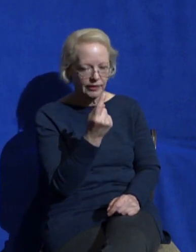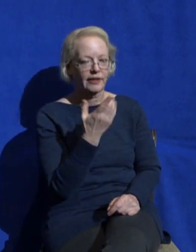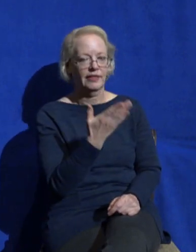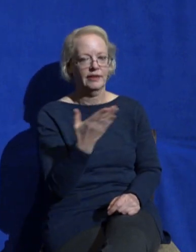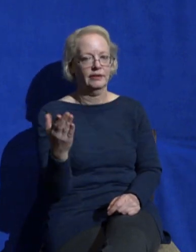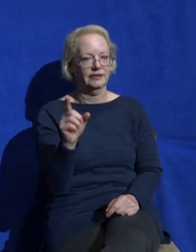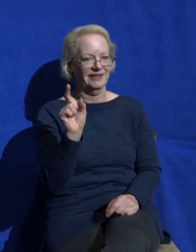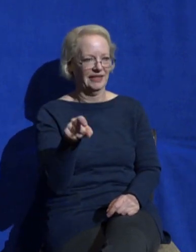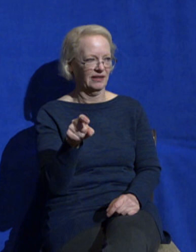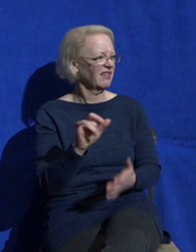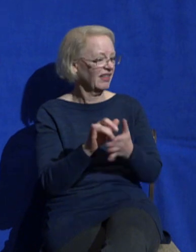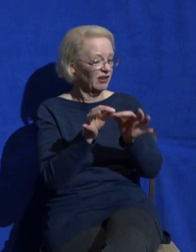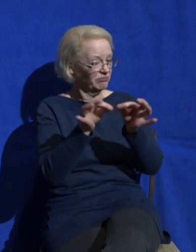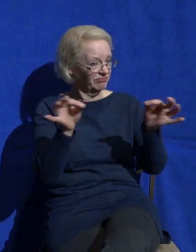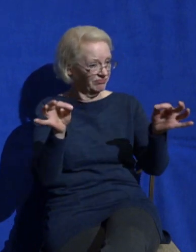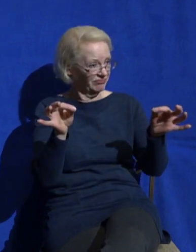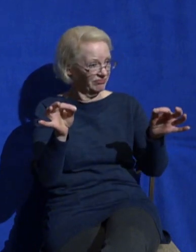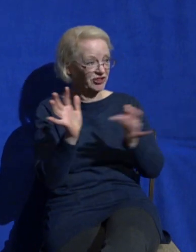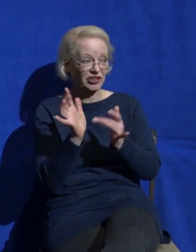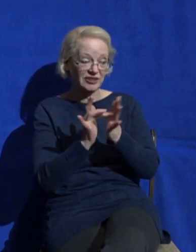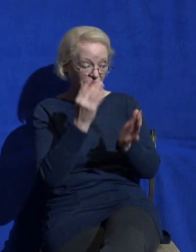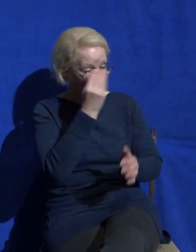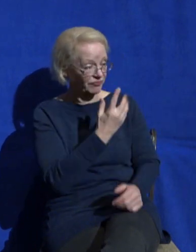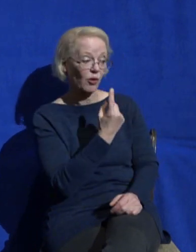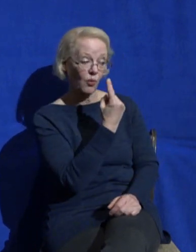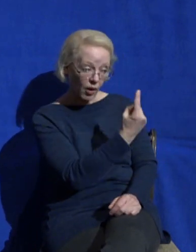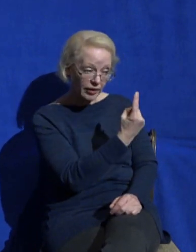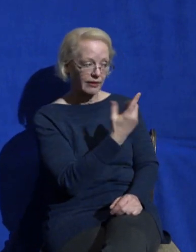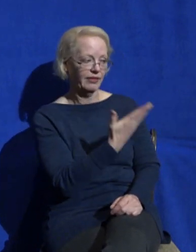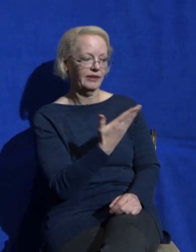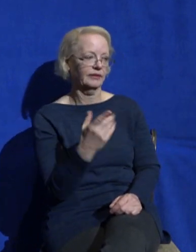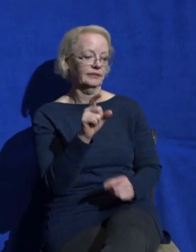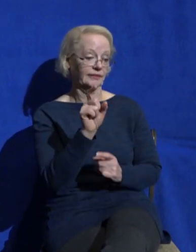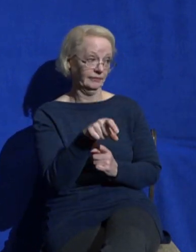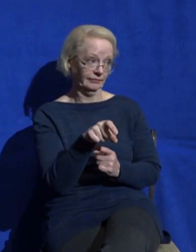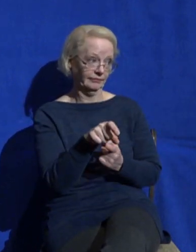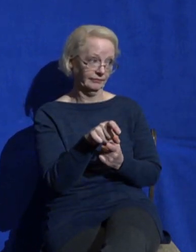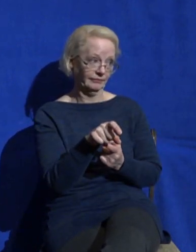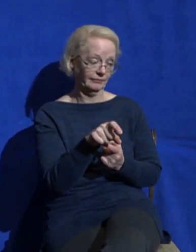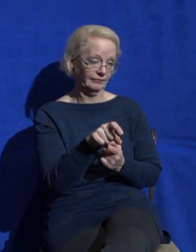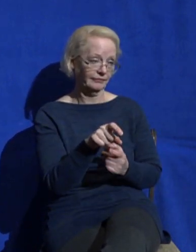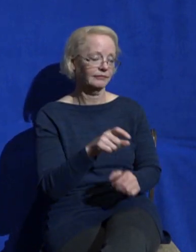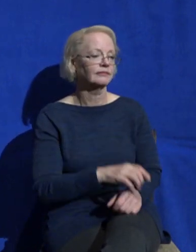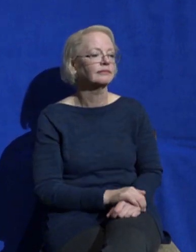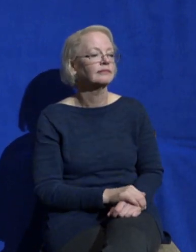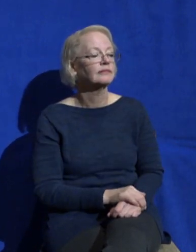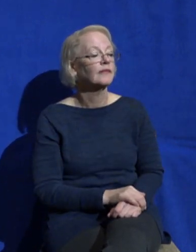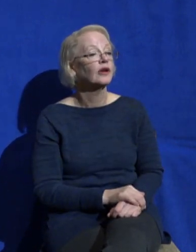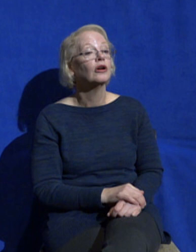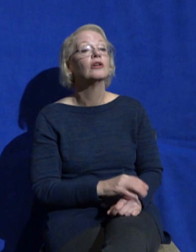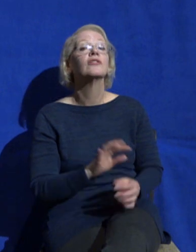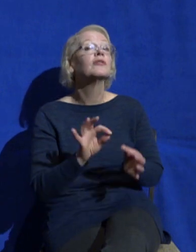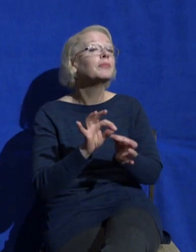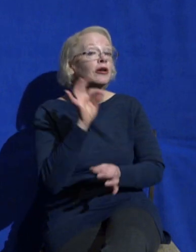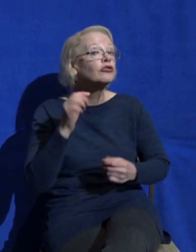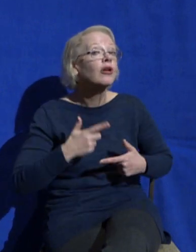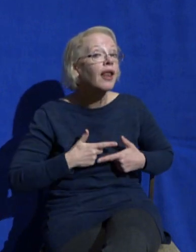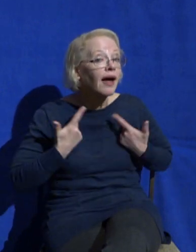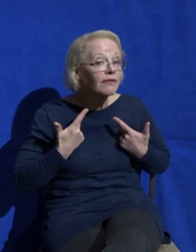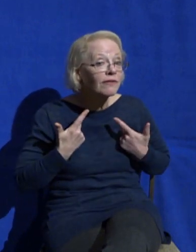one thing is necessary and listen to me the quality of your spiritual life will be determined by whether or not